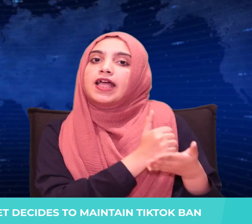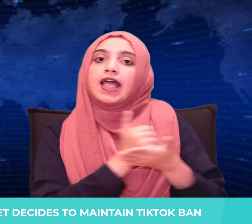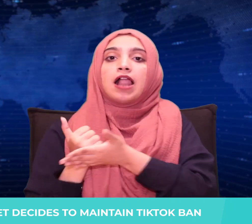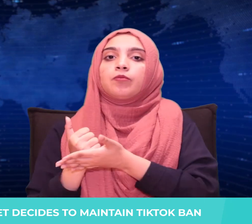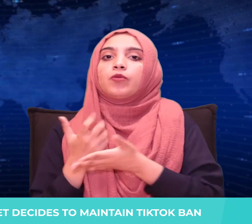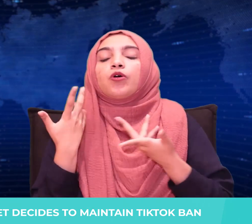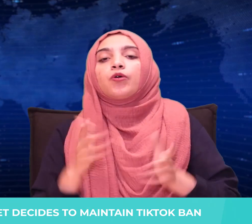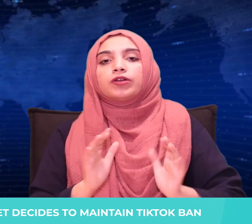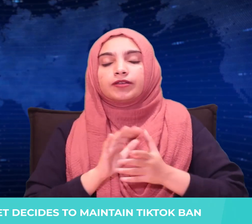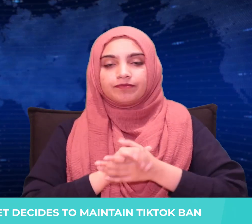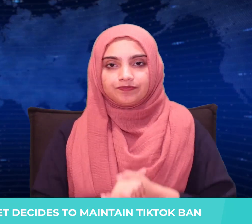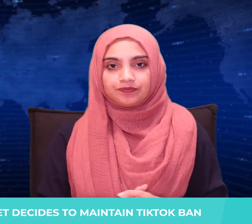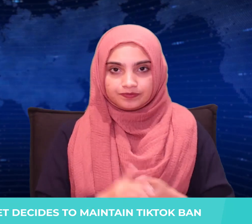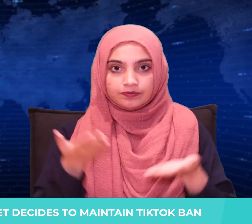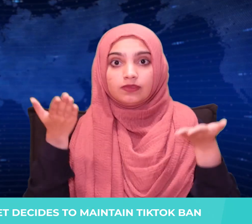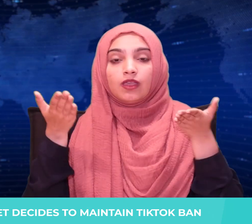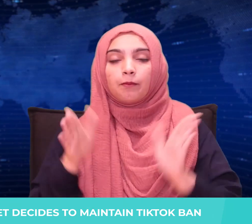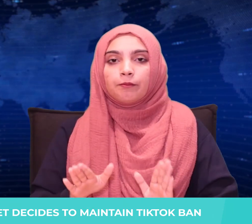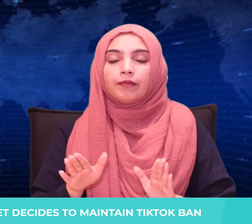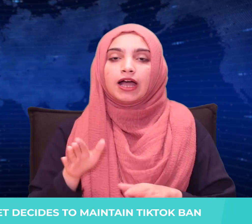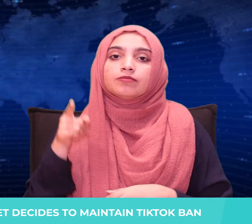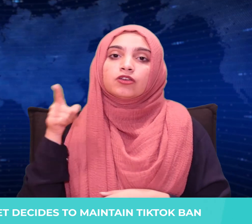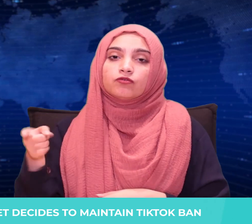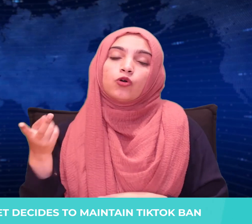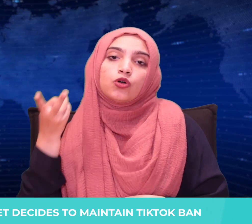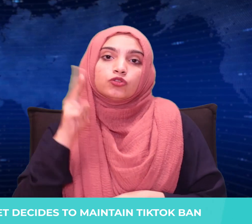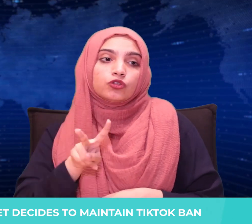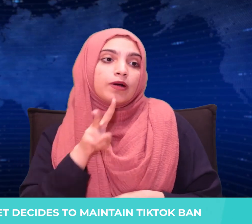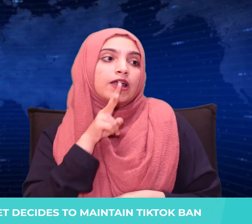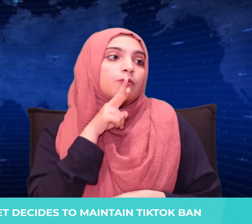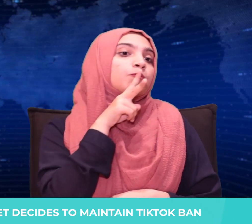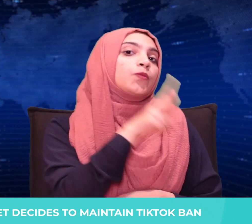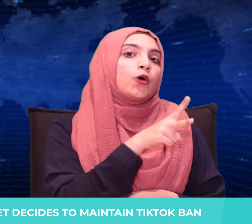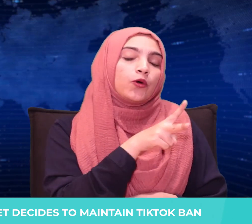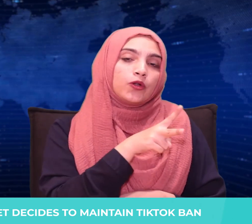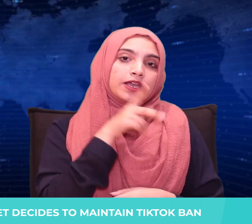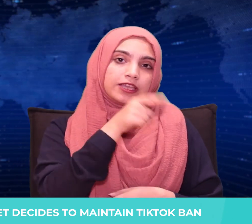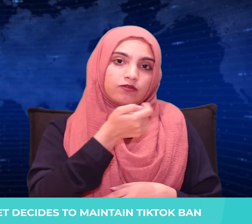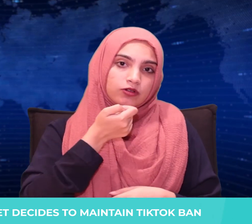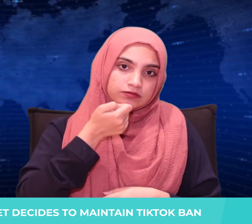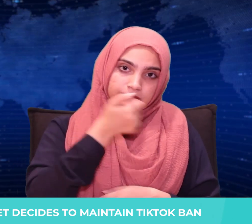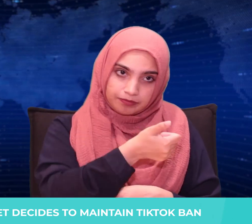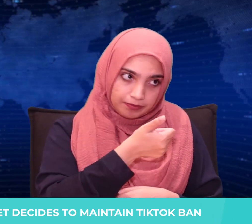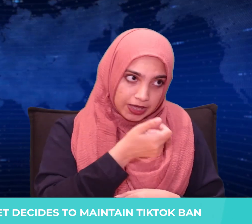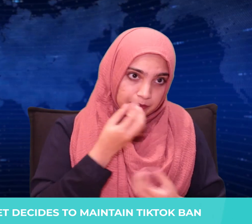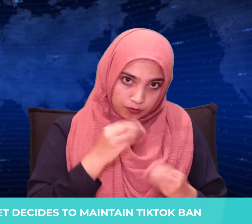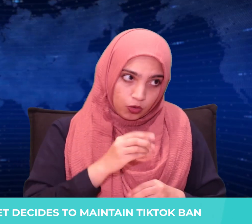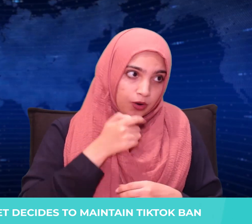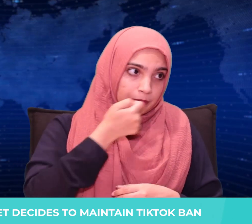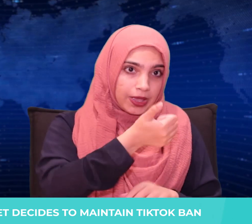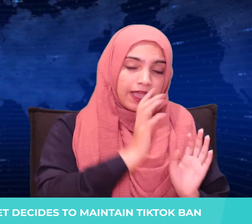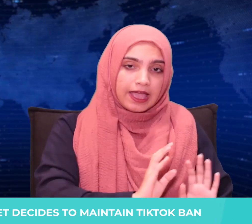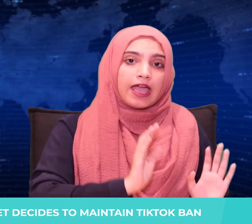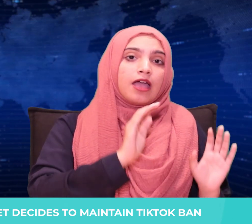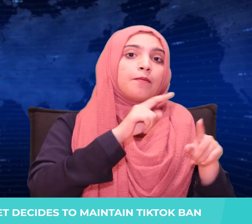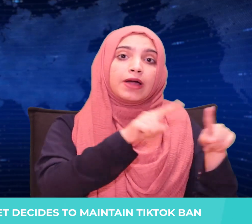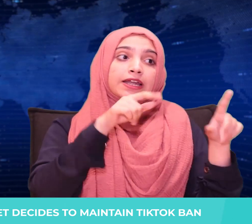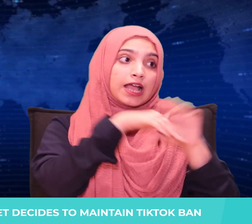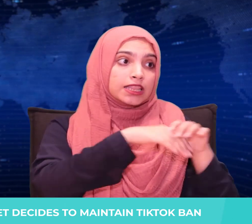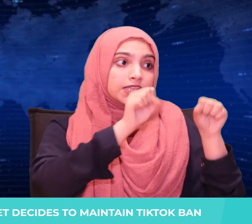Later, he bribed them once again to install customized malware and hacking tools to enable him to unlock